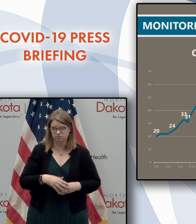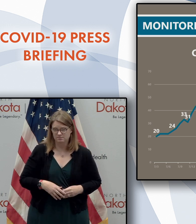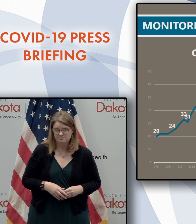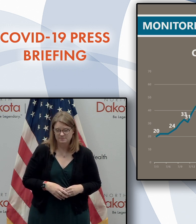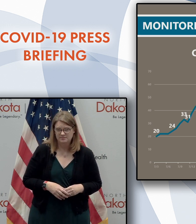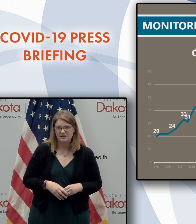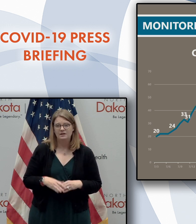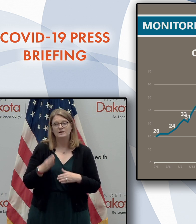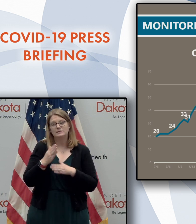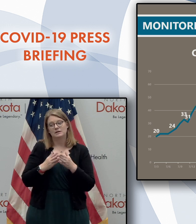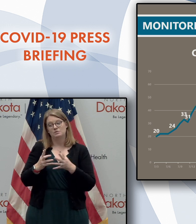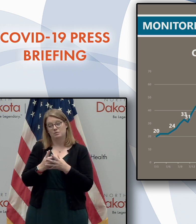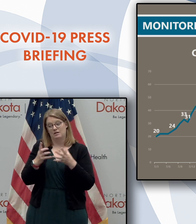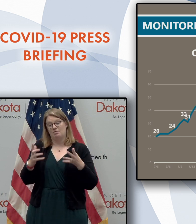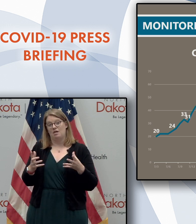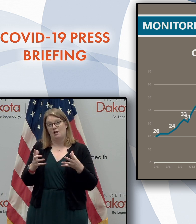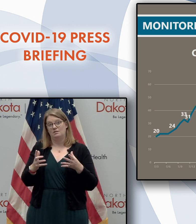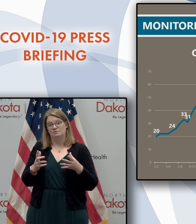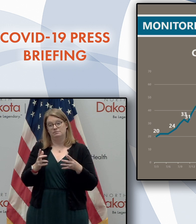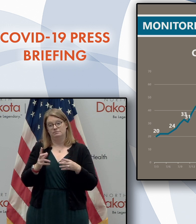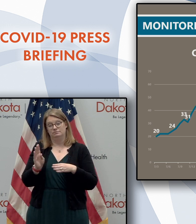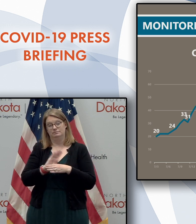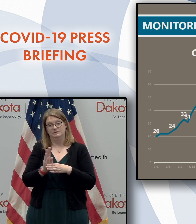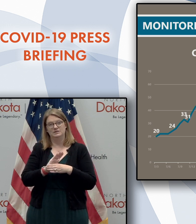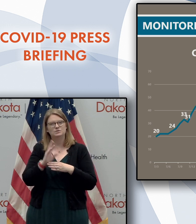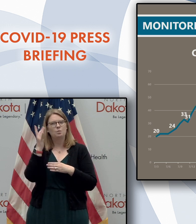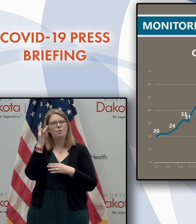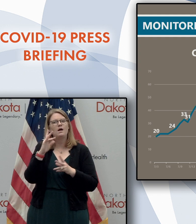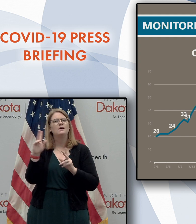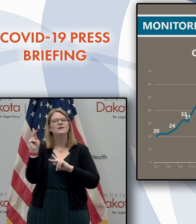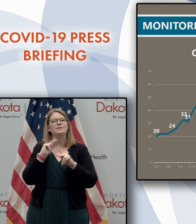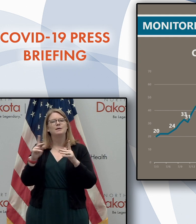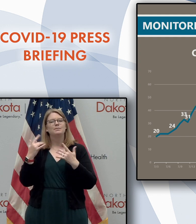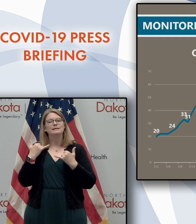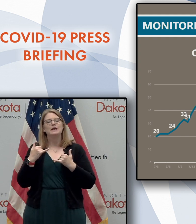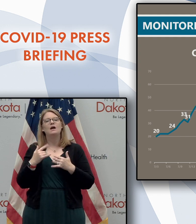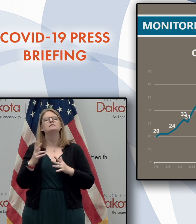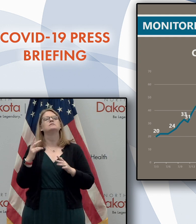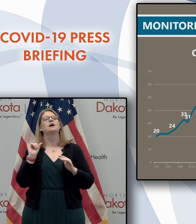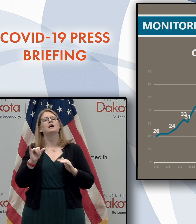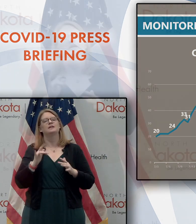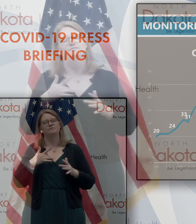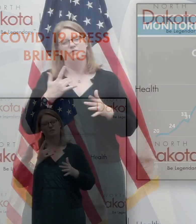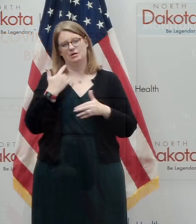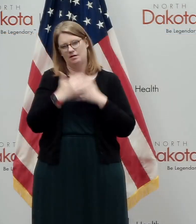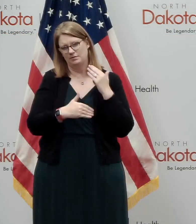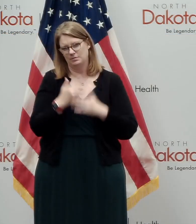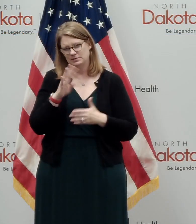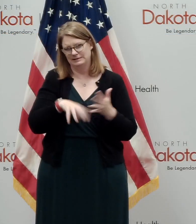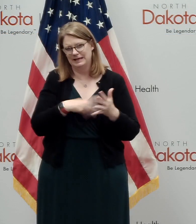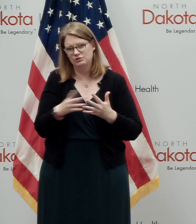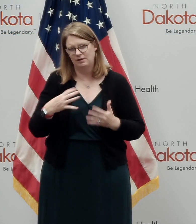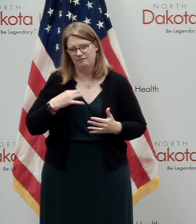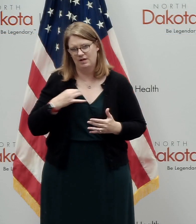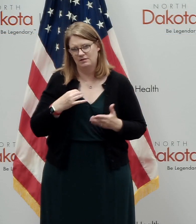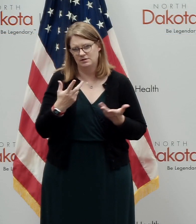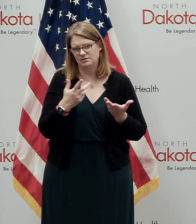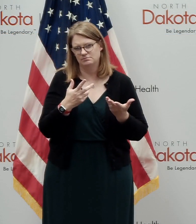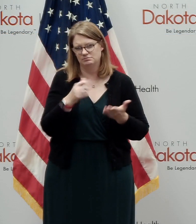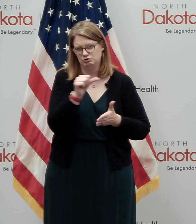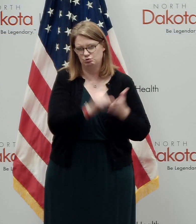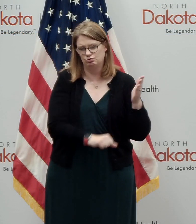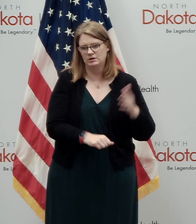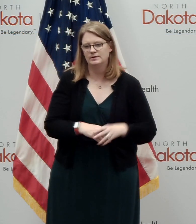doing a lot of business because people are coming back in for elective surgeries, etc. We have sadly in the